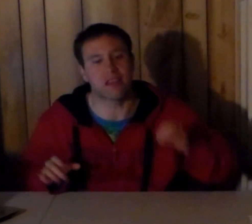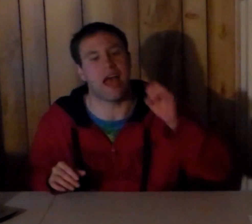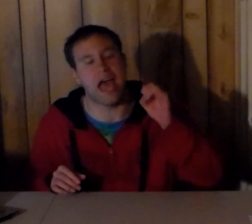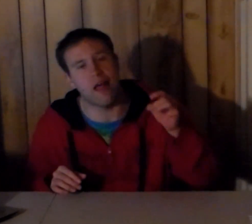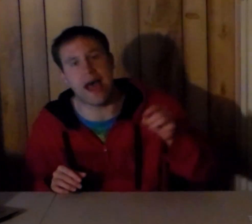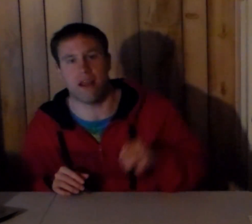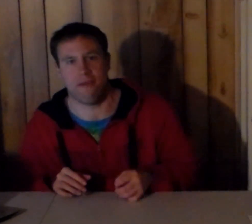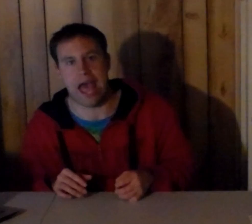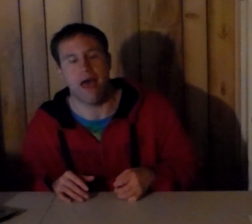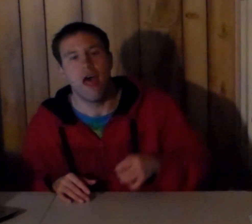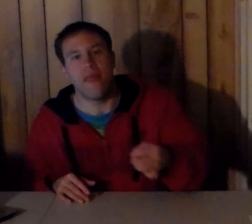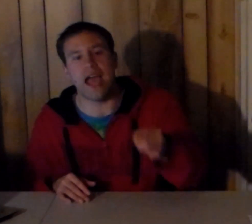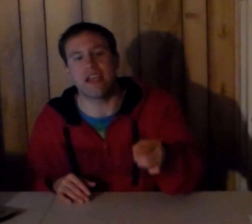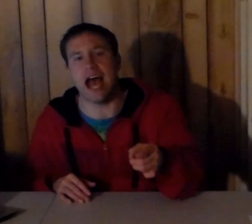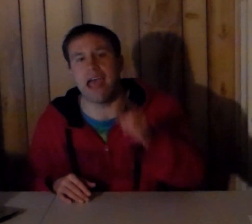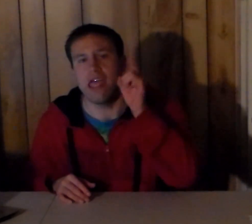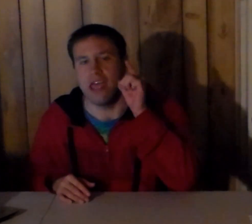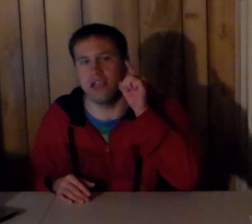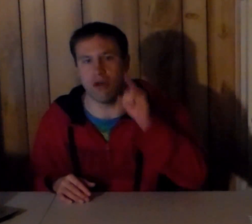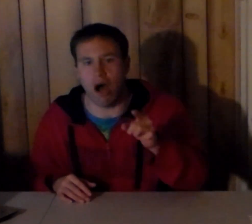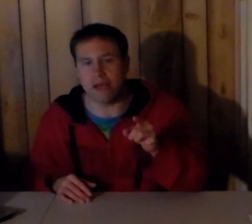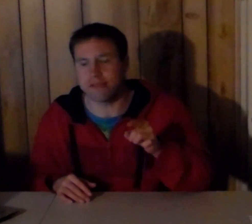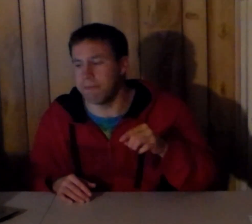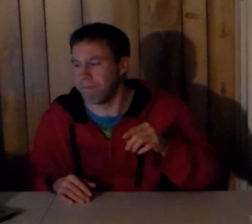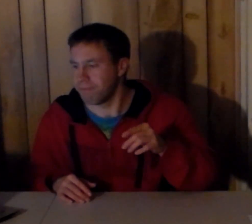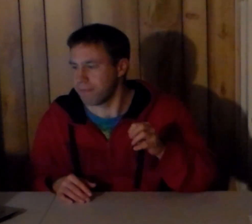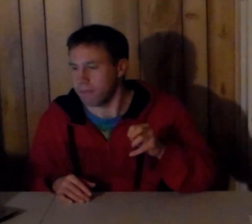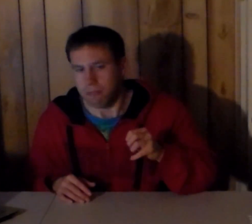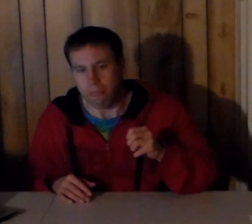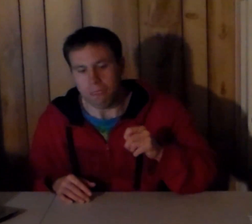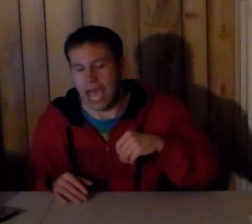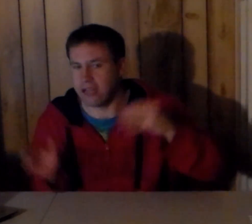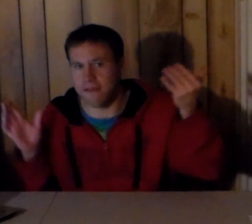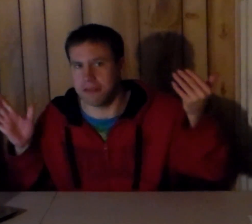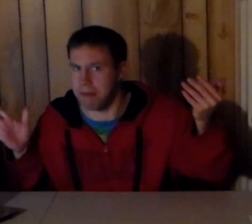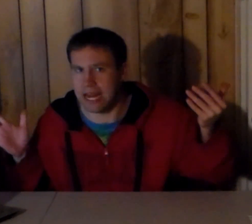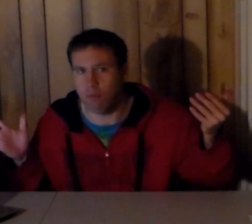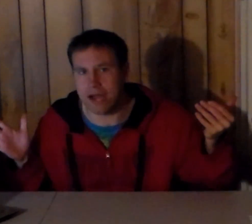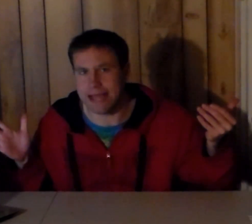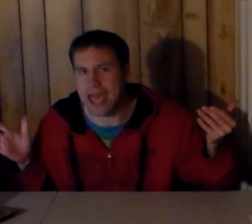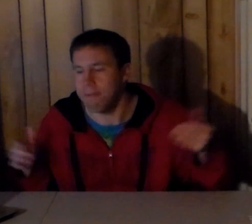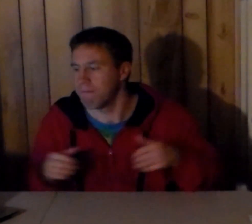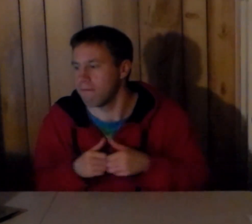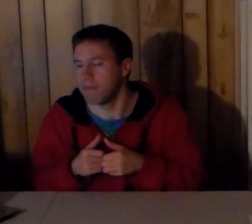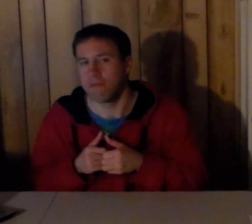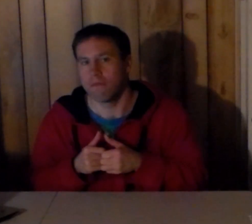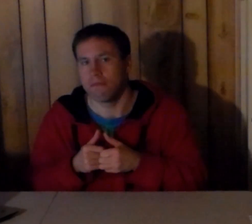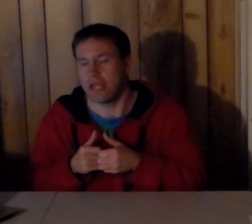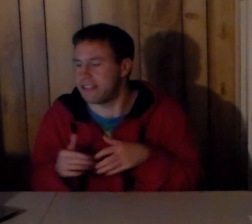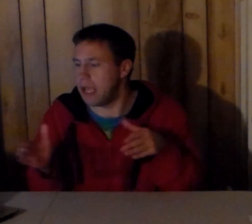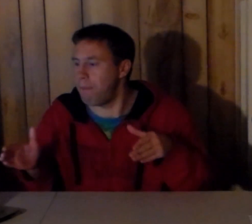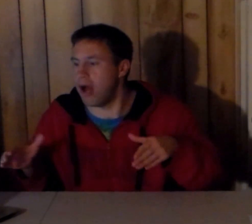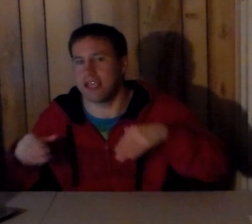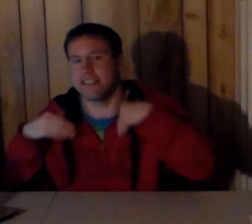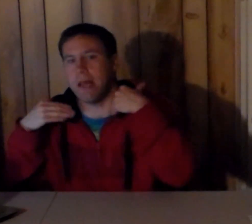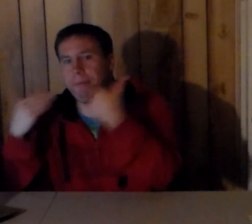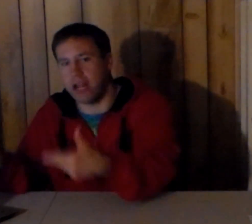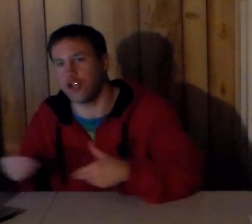the hell out of that that guy is awesome i'd love to meet him one day cm punk is in a better